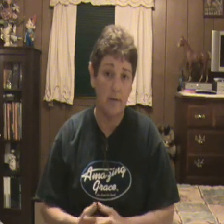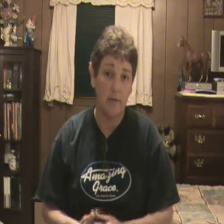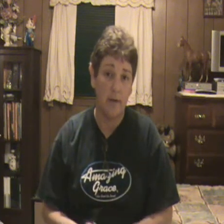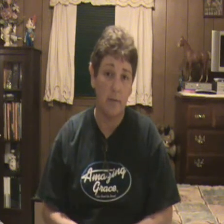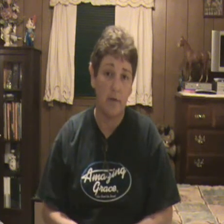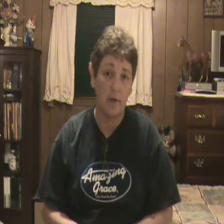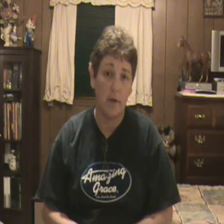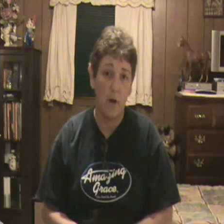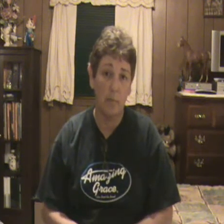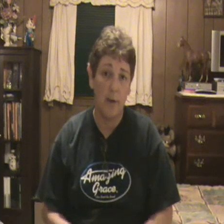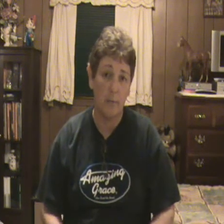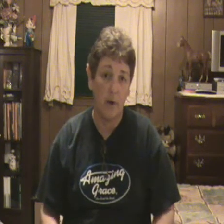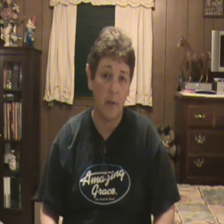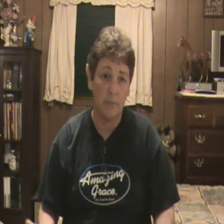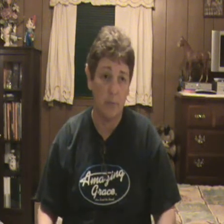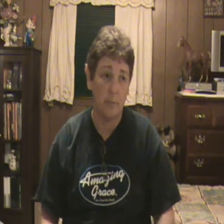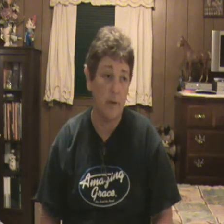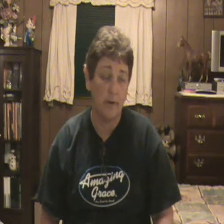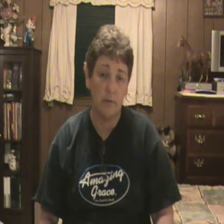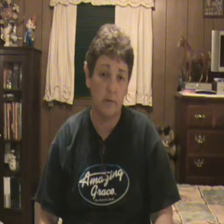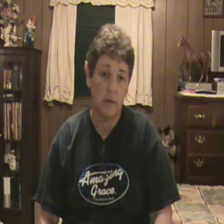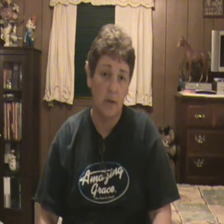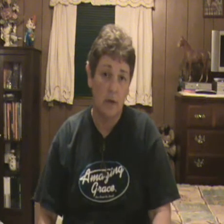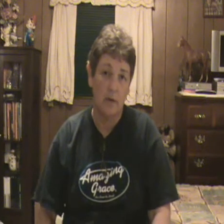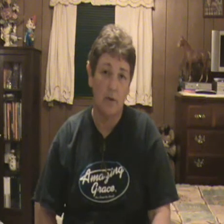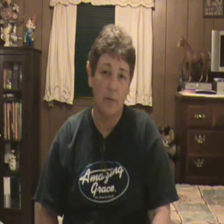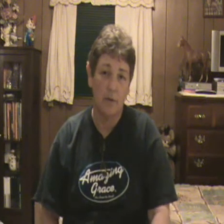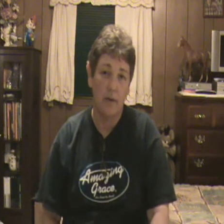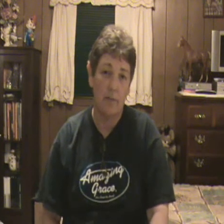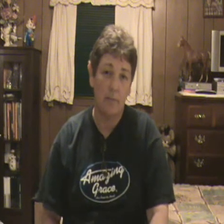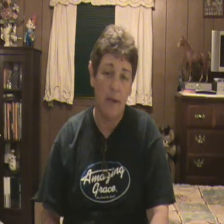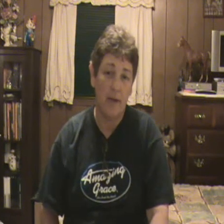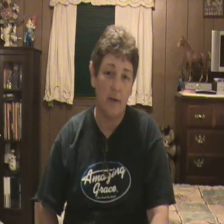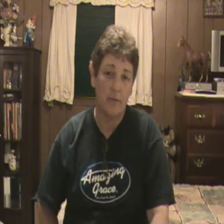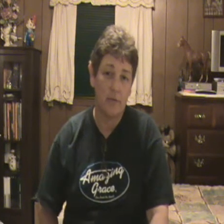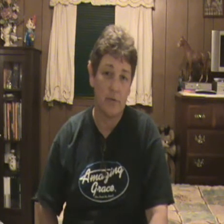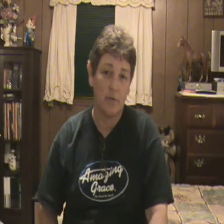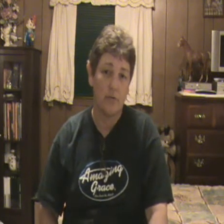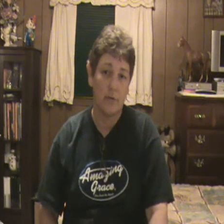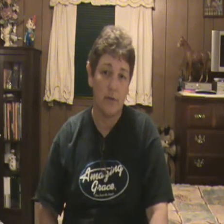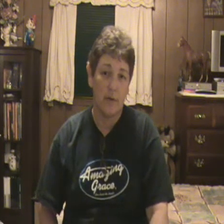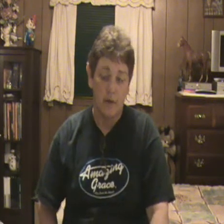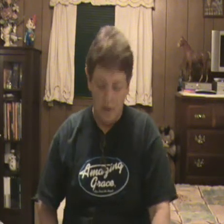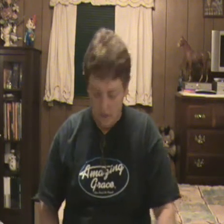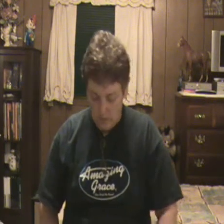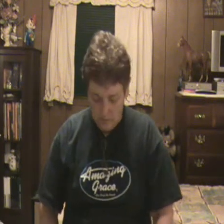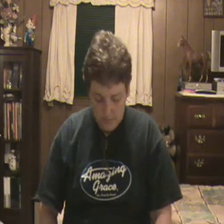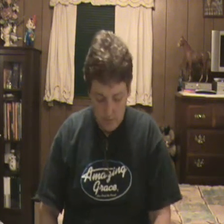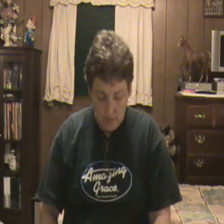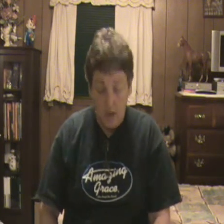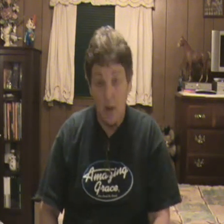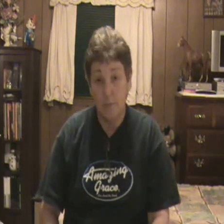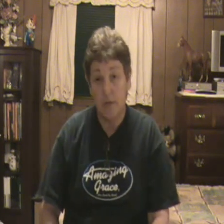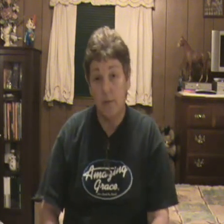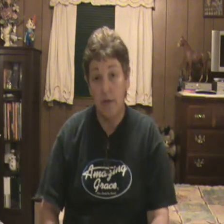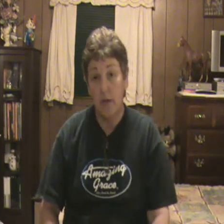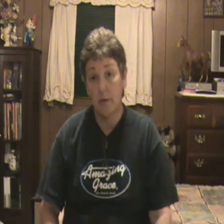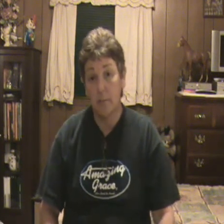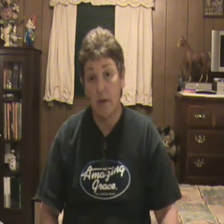even like with gallbladder problems or appendixes, you know, you really don't have pain after the surgery. So I hope this video has been